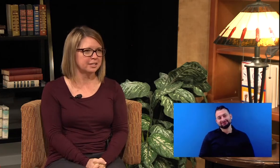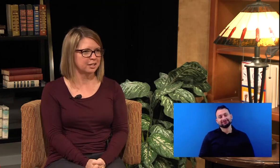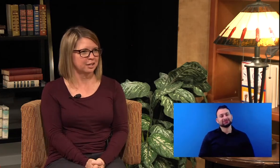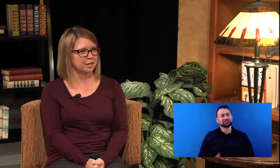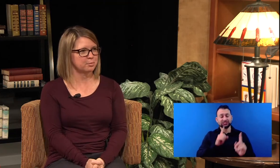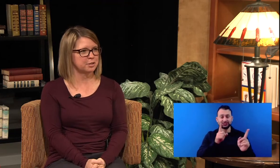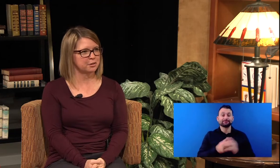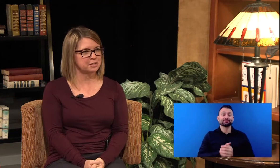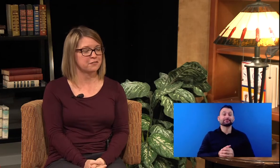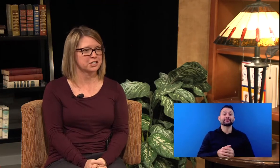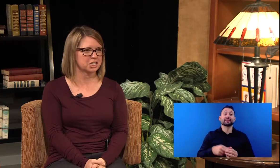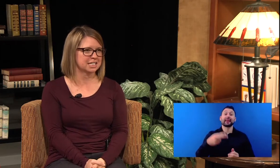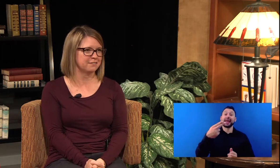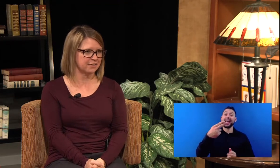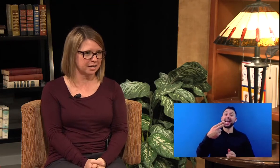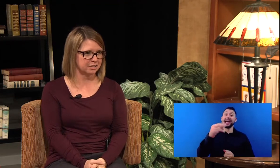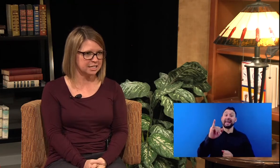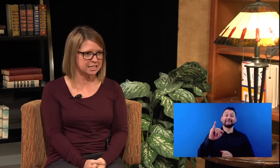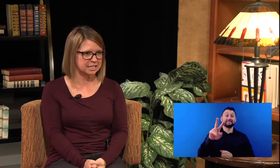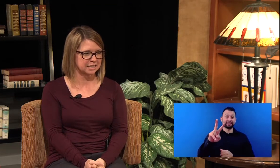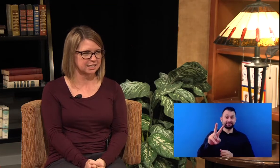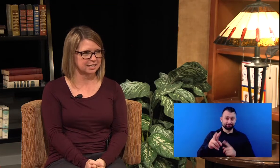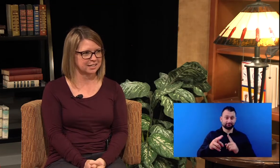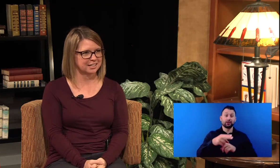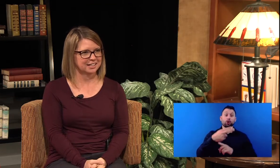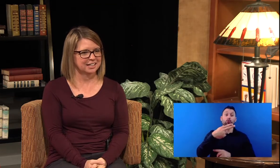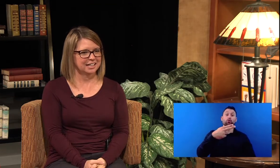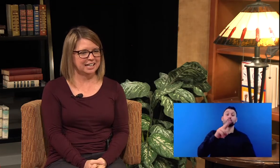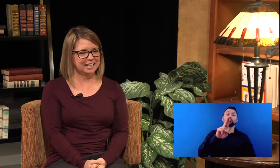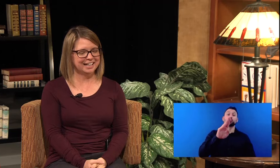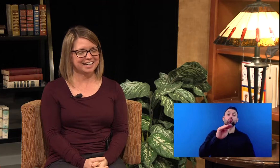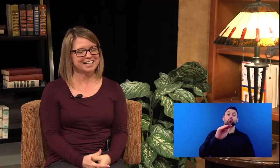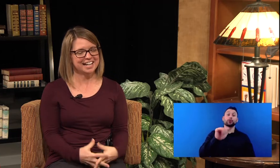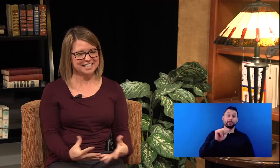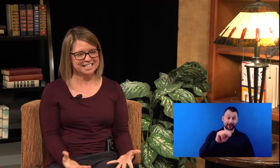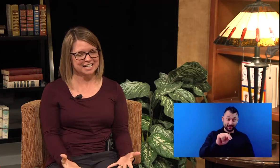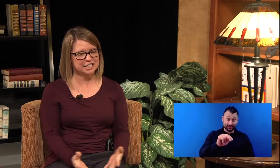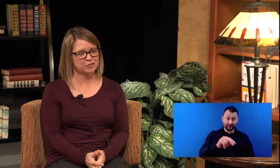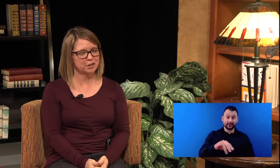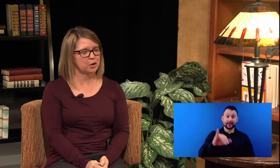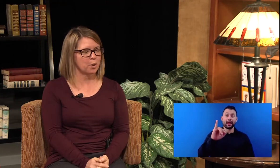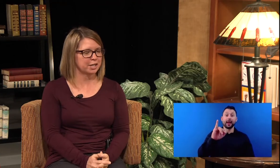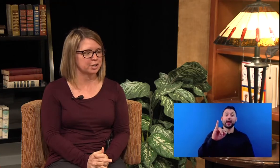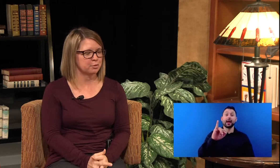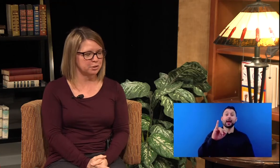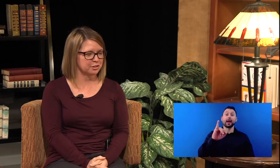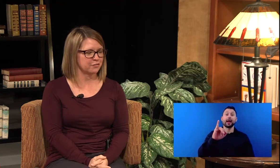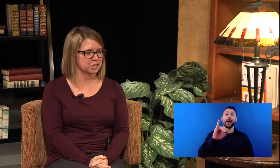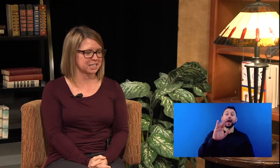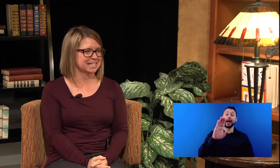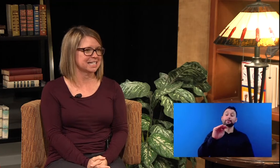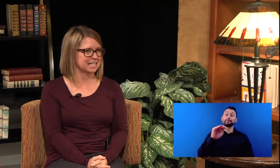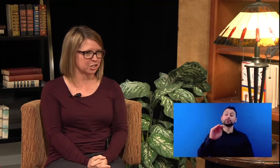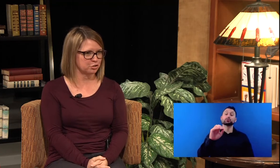Immunodeficiency Virus and AIDS stands for Acquired Immune Deficiency Syndrome.